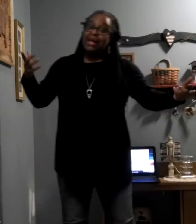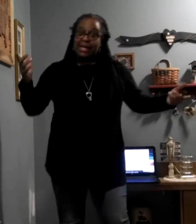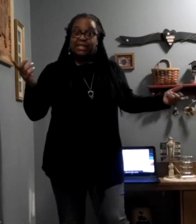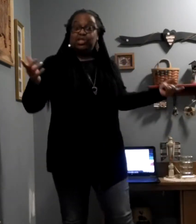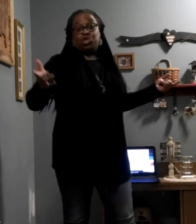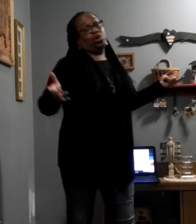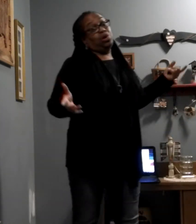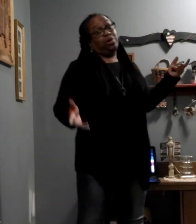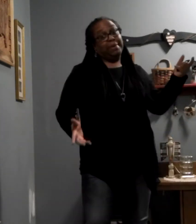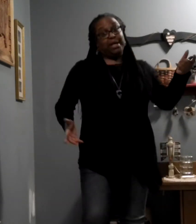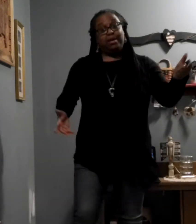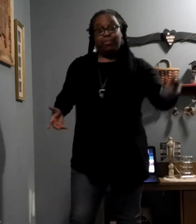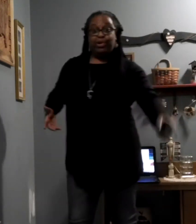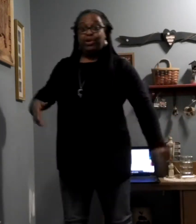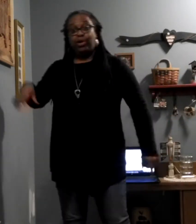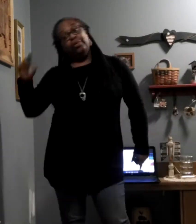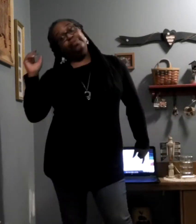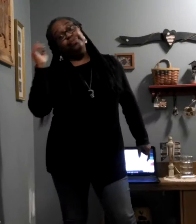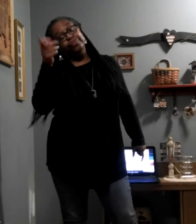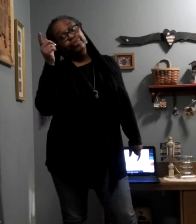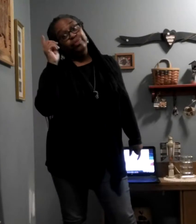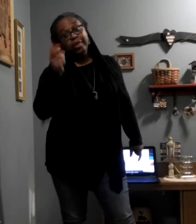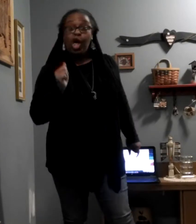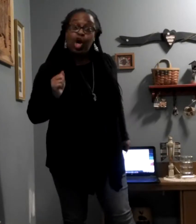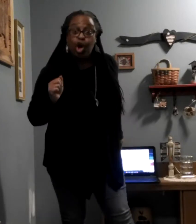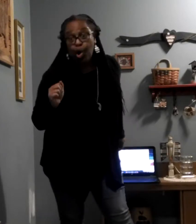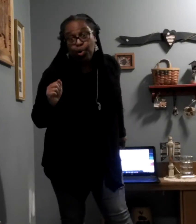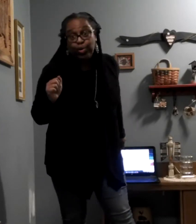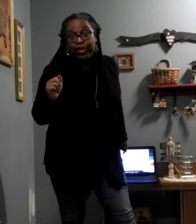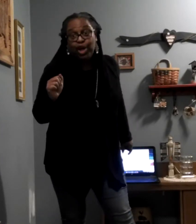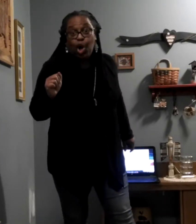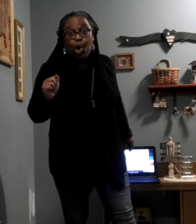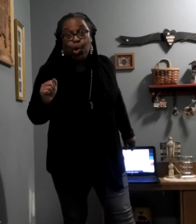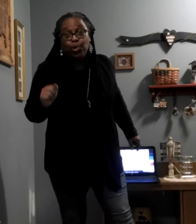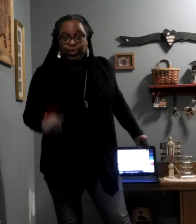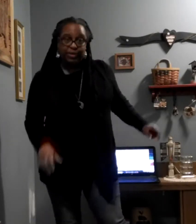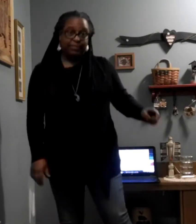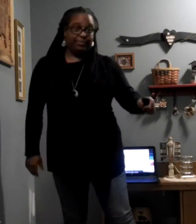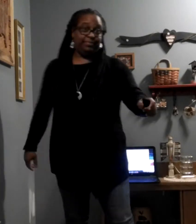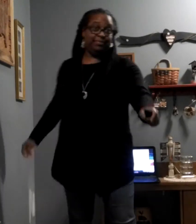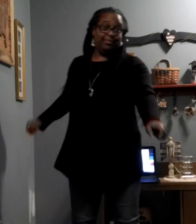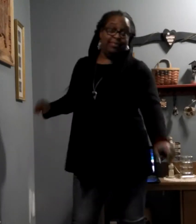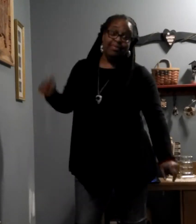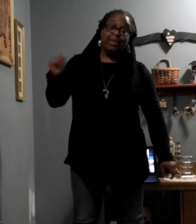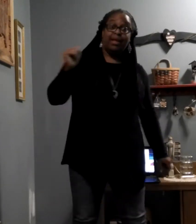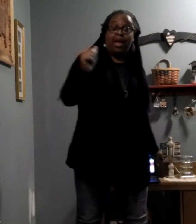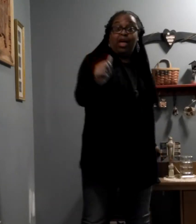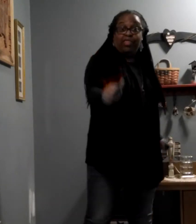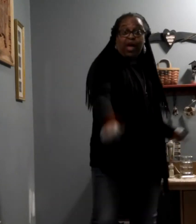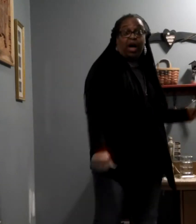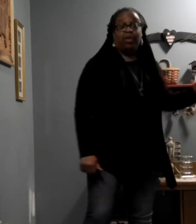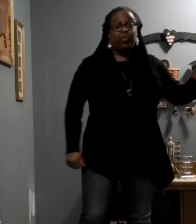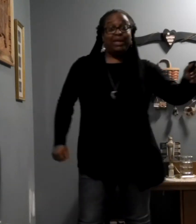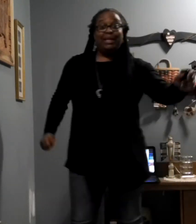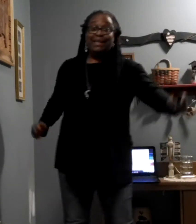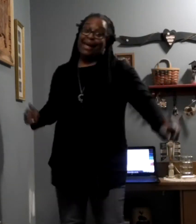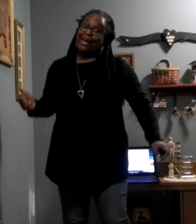it's sure been brutal, colder than cold. Thought we'd get